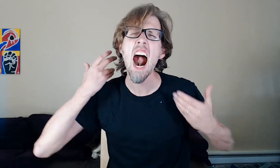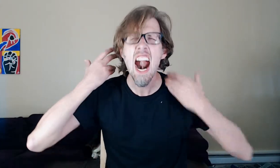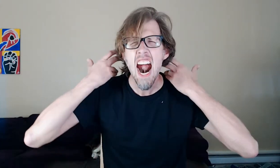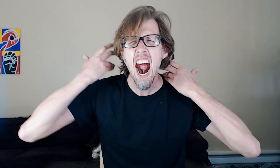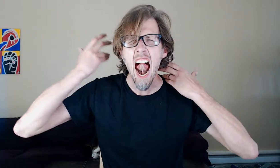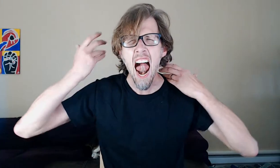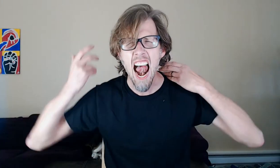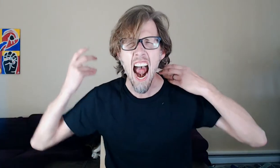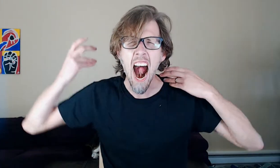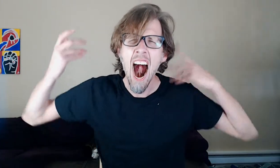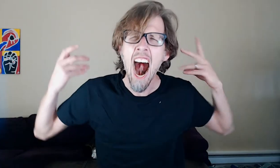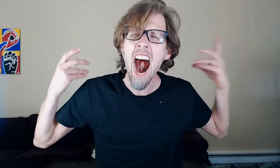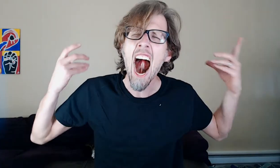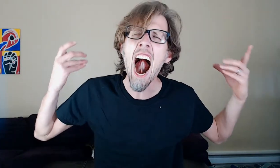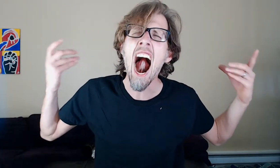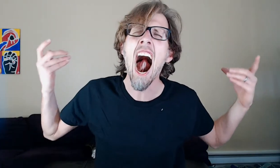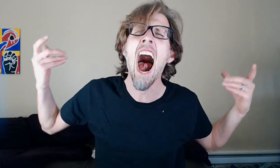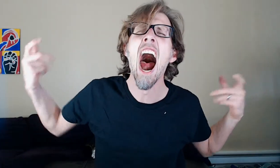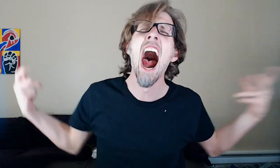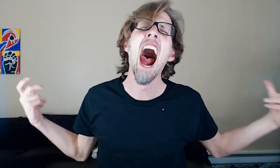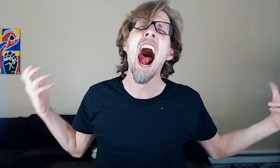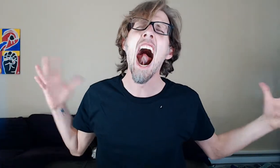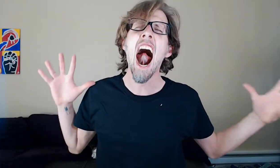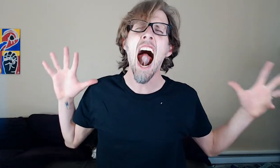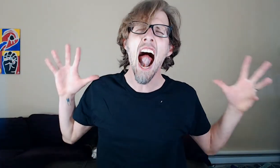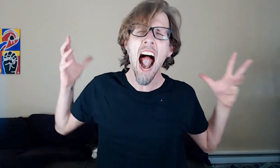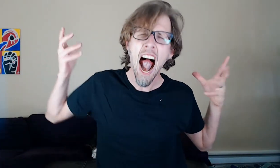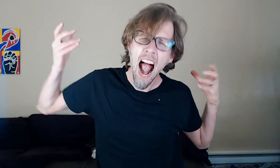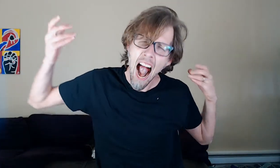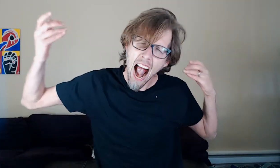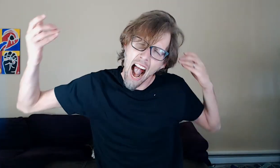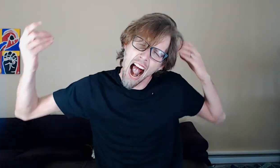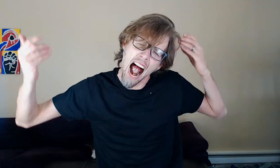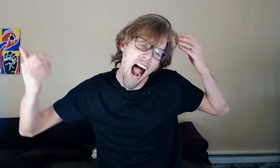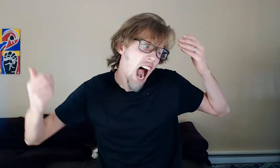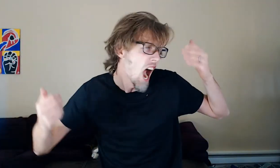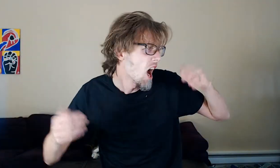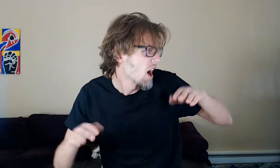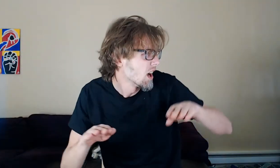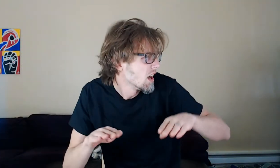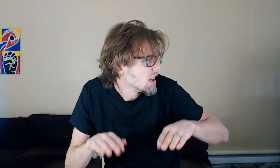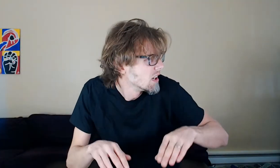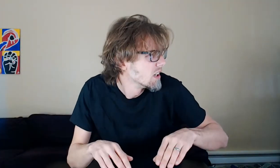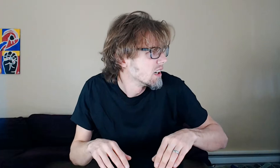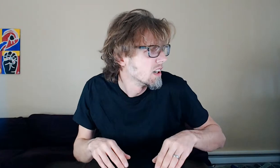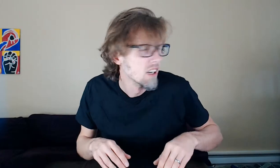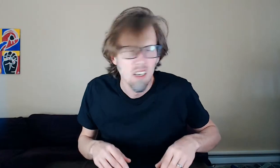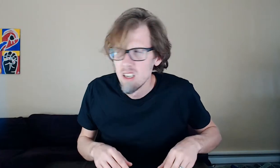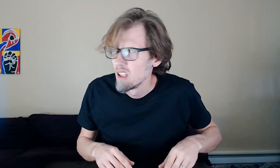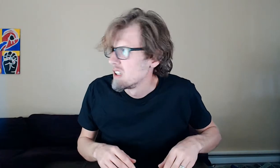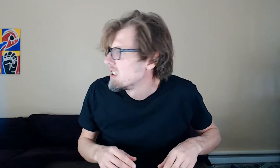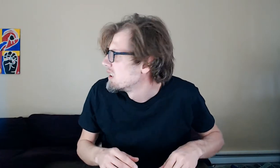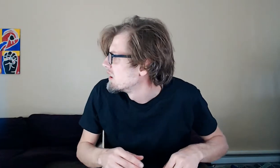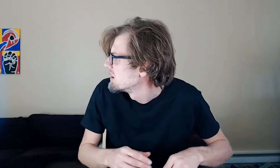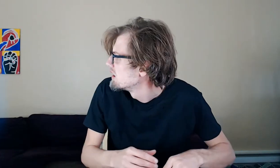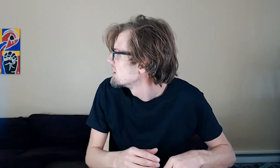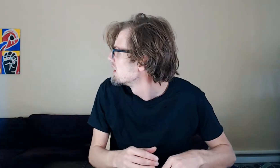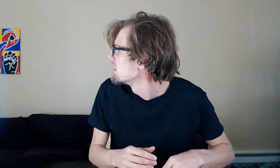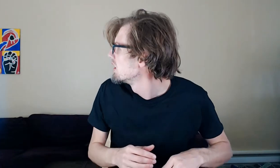and a plug down two studs, and then putting it all right back where it was. It's nothing difficult, just had to be moved. This video is sponsored by